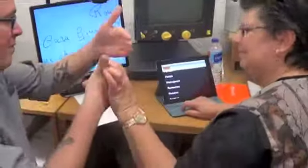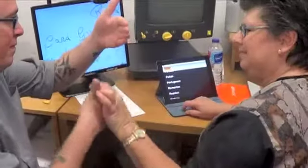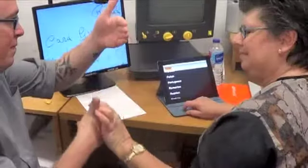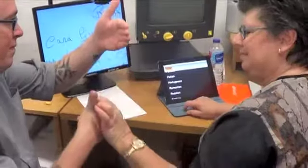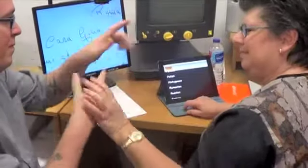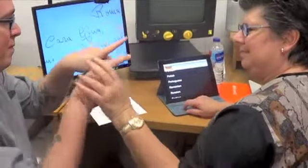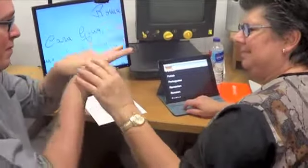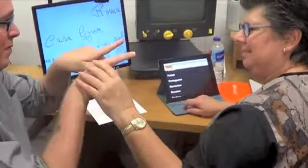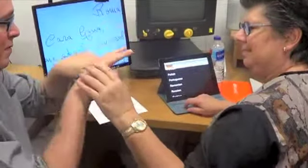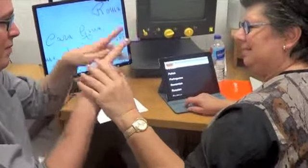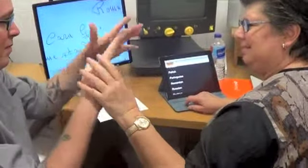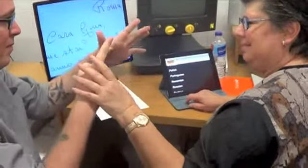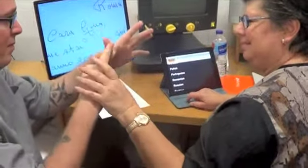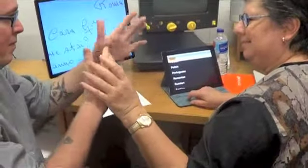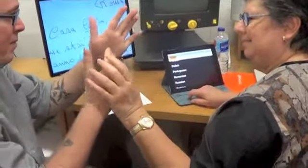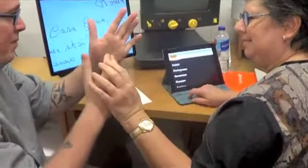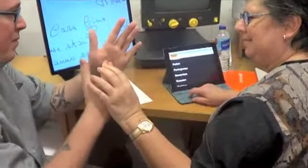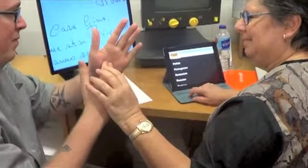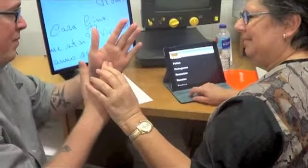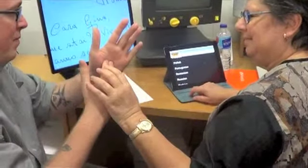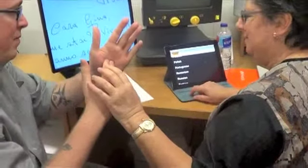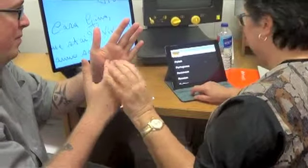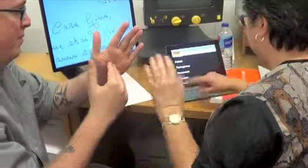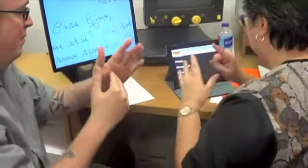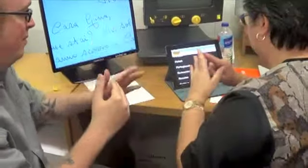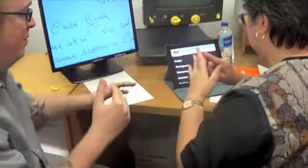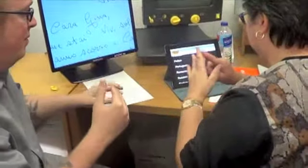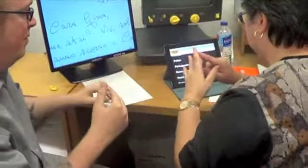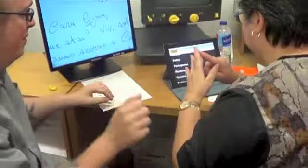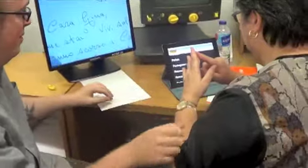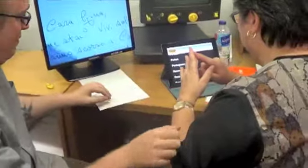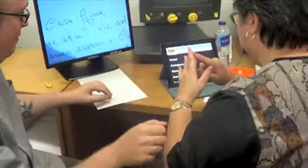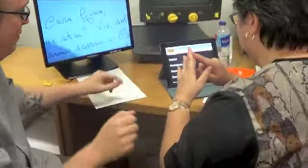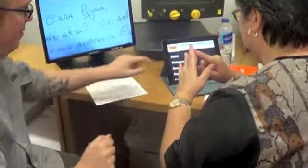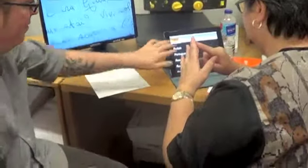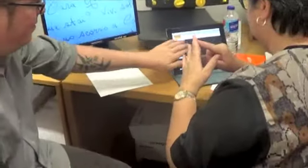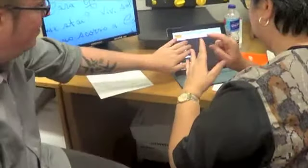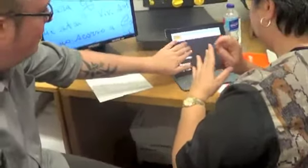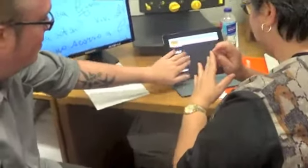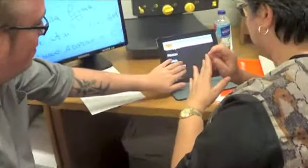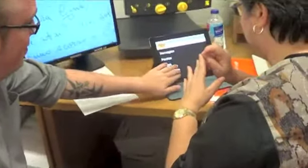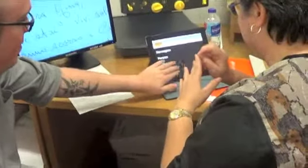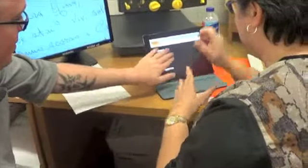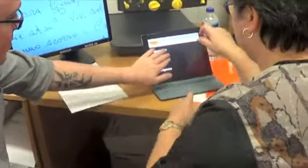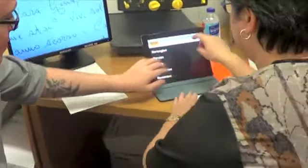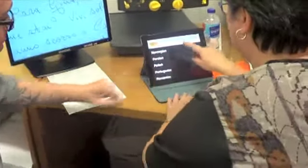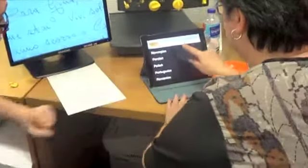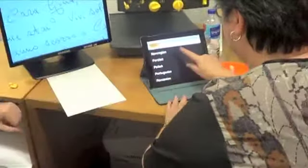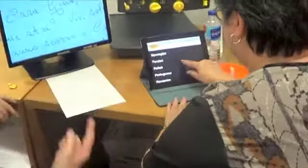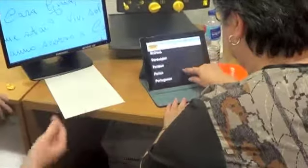Here we have Gina working with Ben. She has a letter from her auntie in Italian on a CCTV enlarged and she